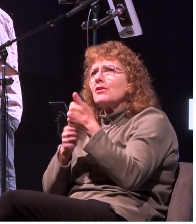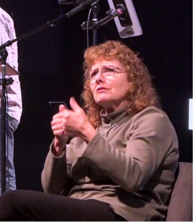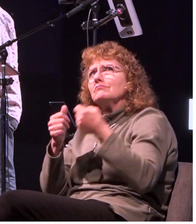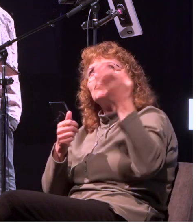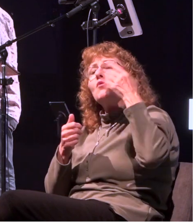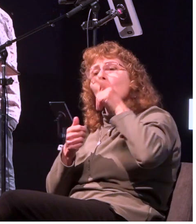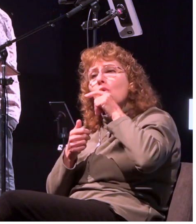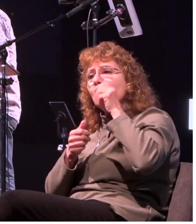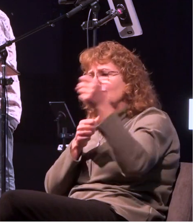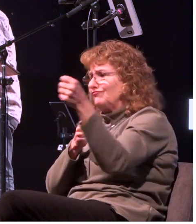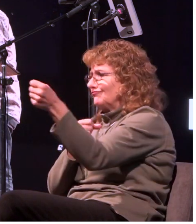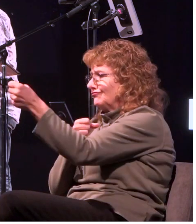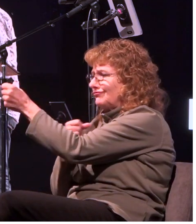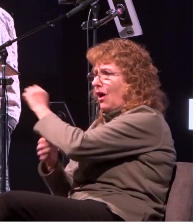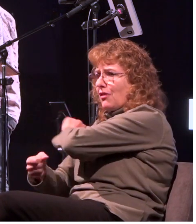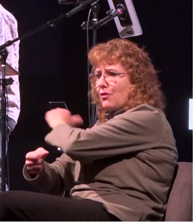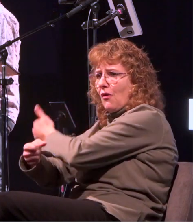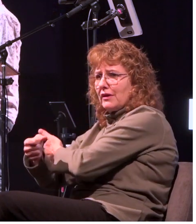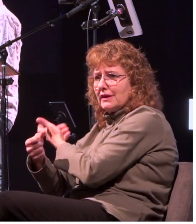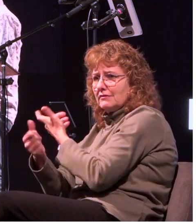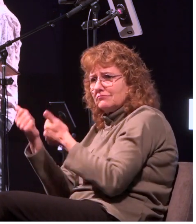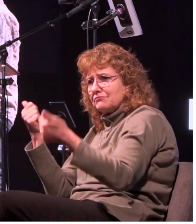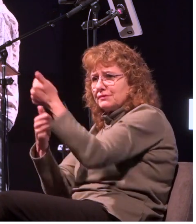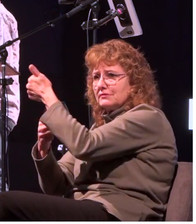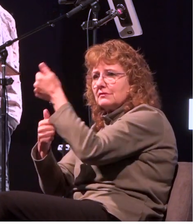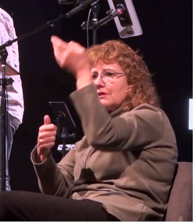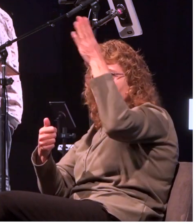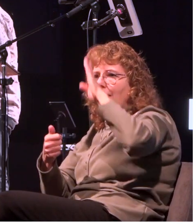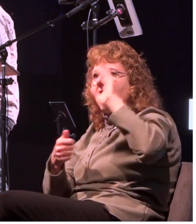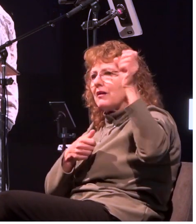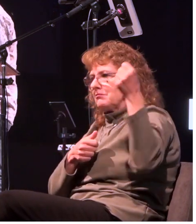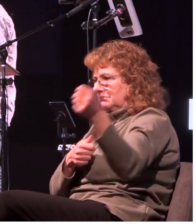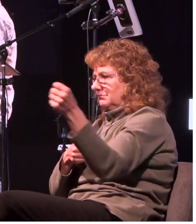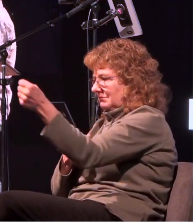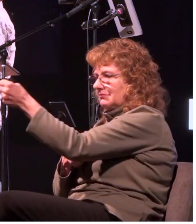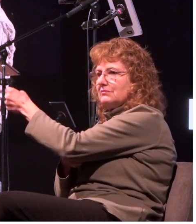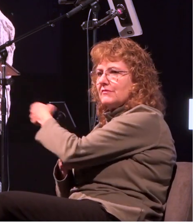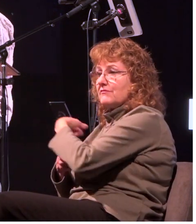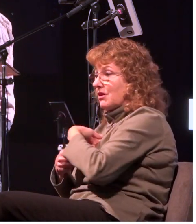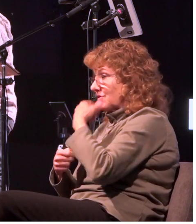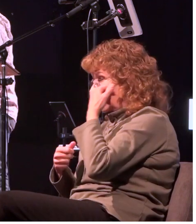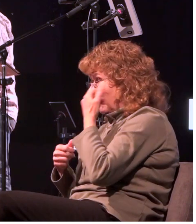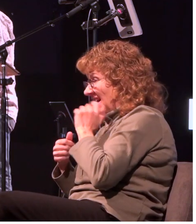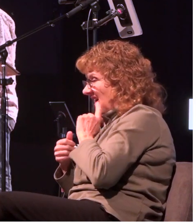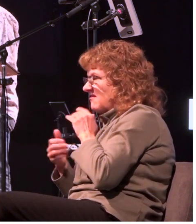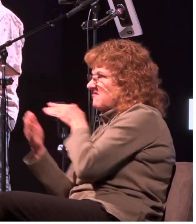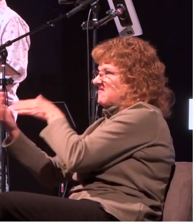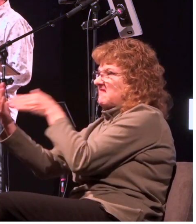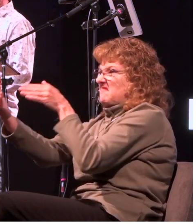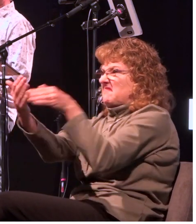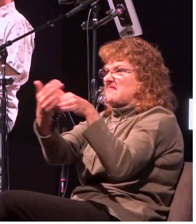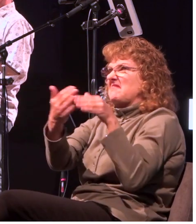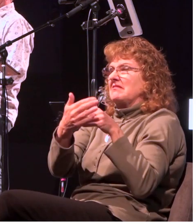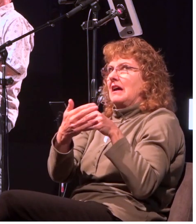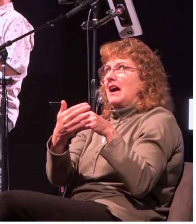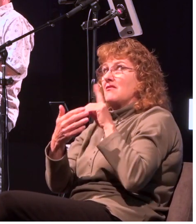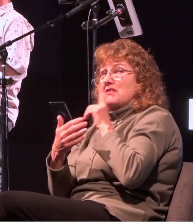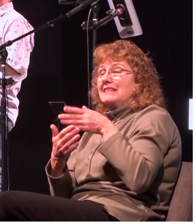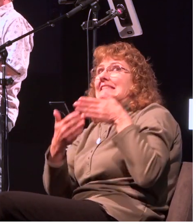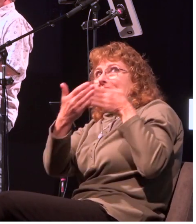so anyone who rebels against authority is rebelling against what god has instituted and they will be punished and we're like